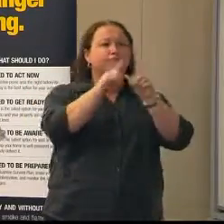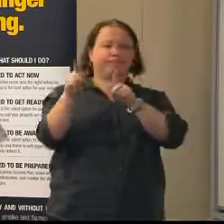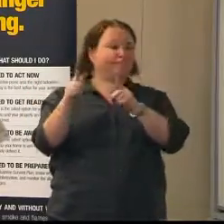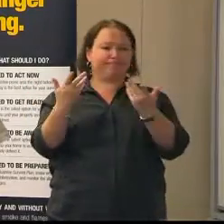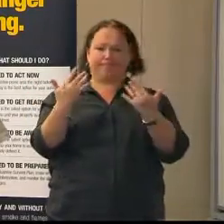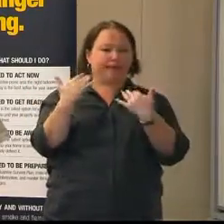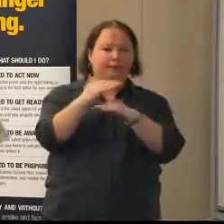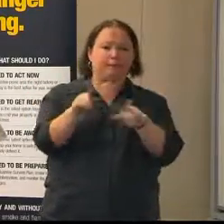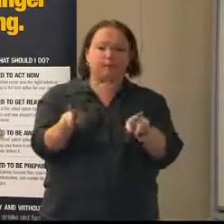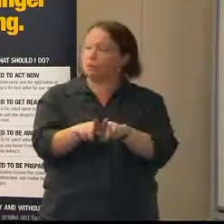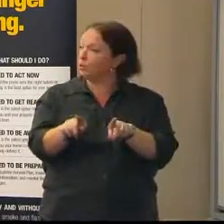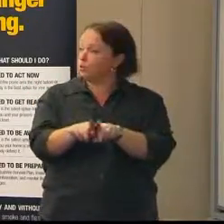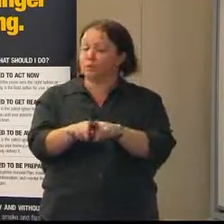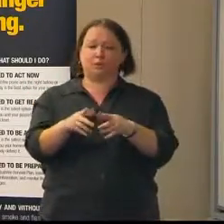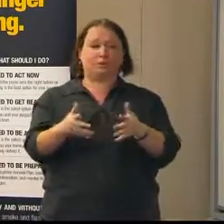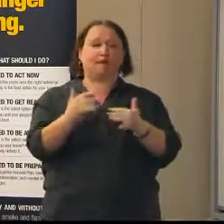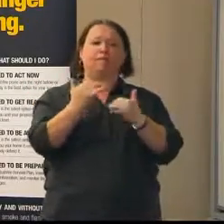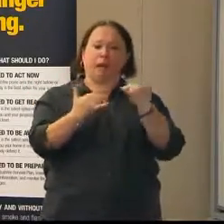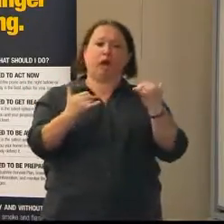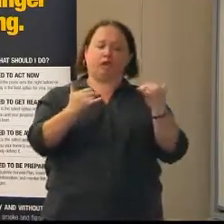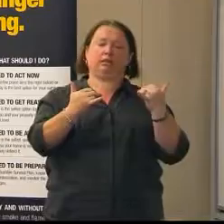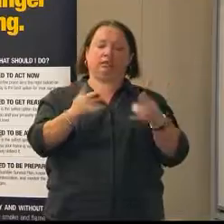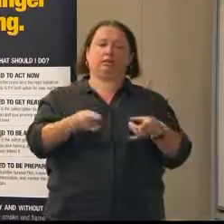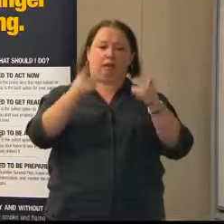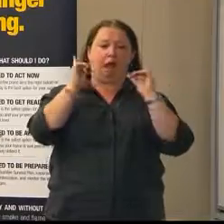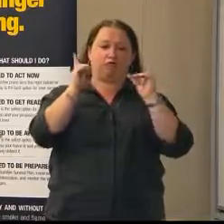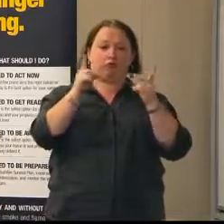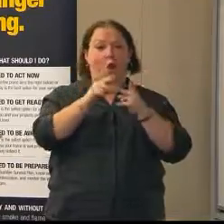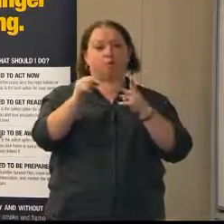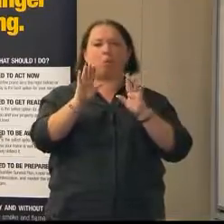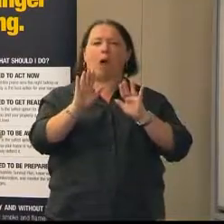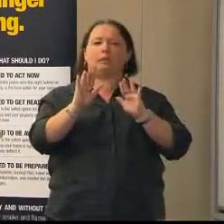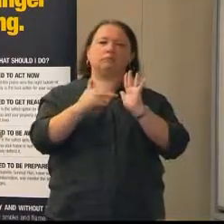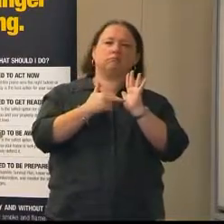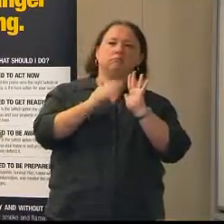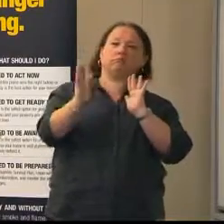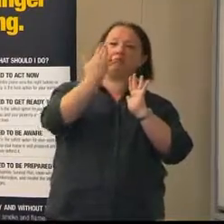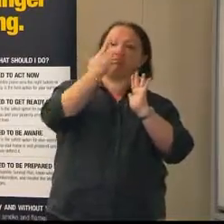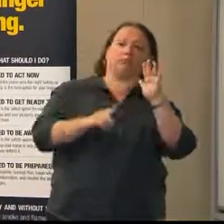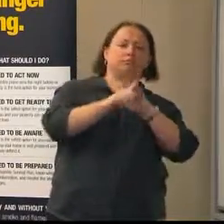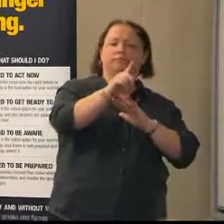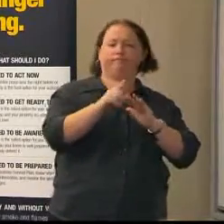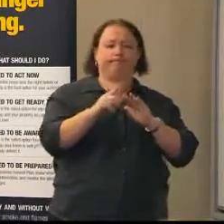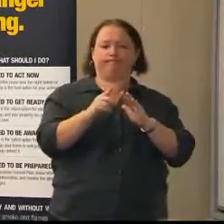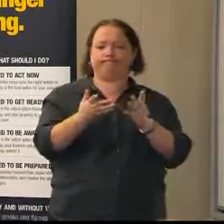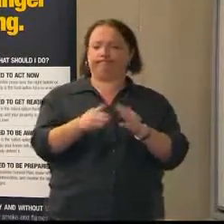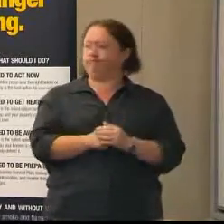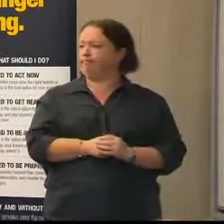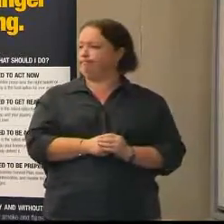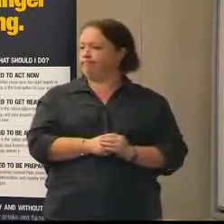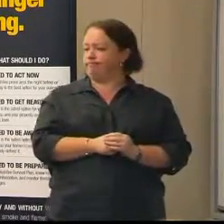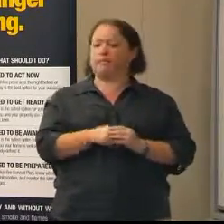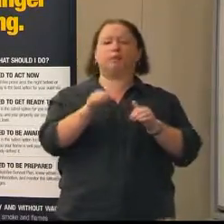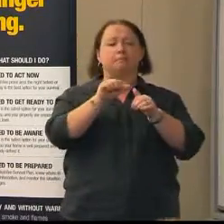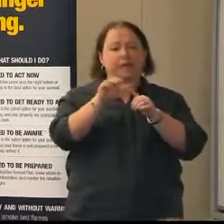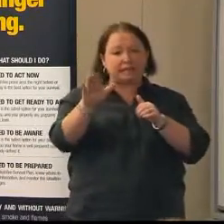and a very, very deadly option is the late evacuation. So leave